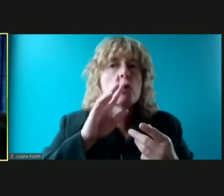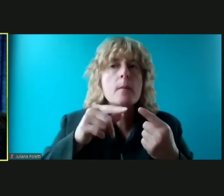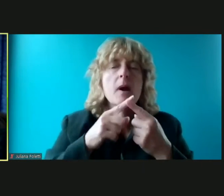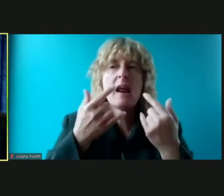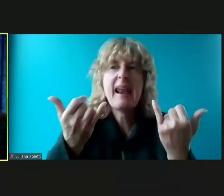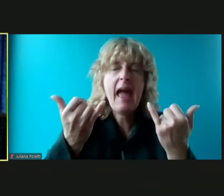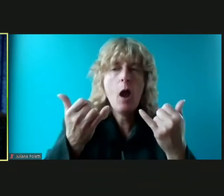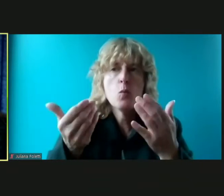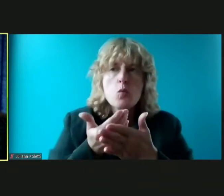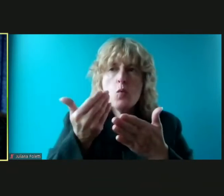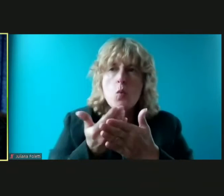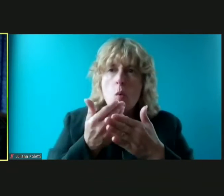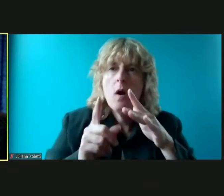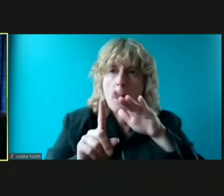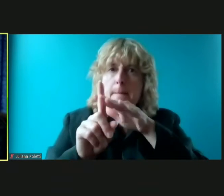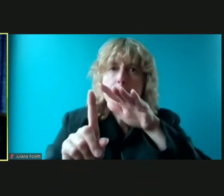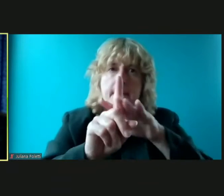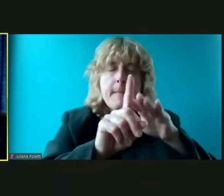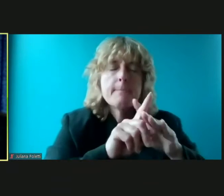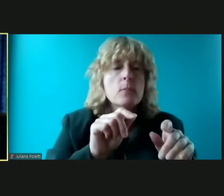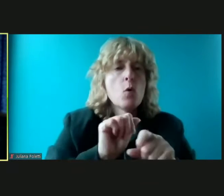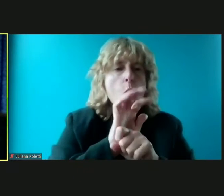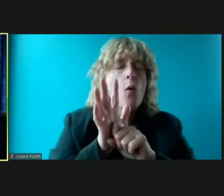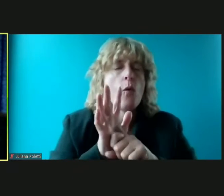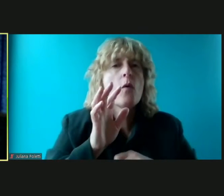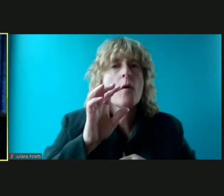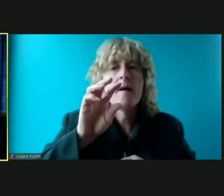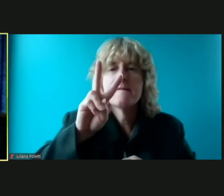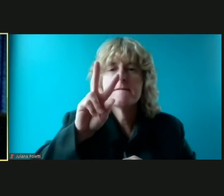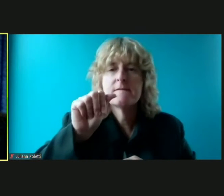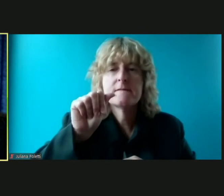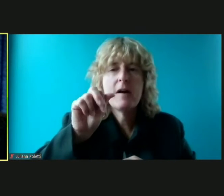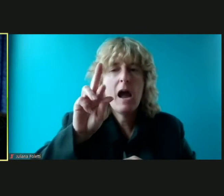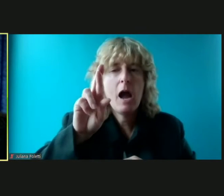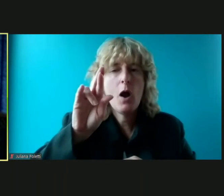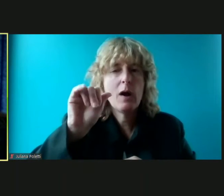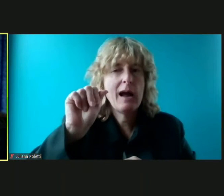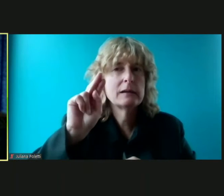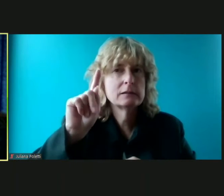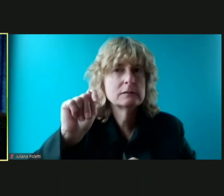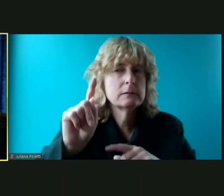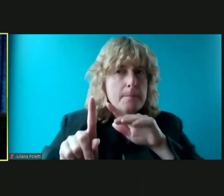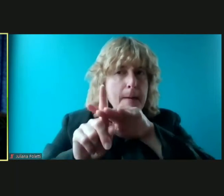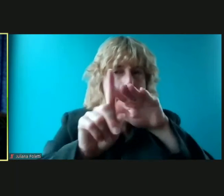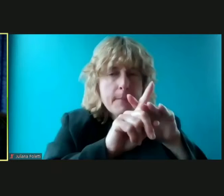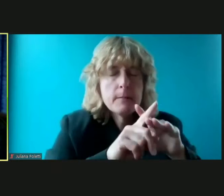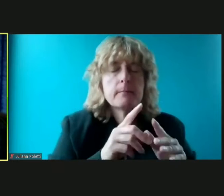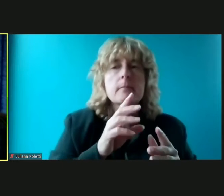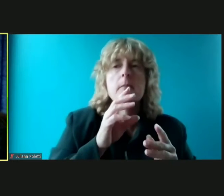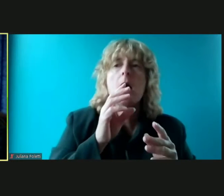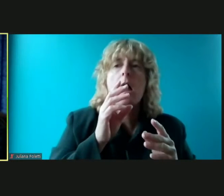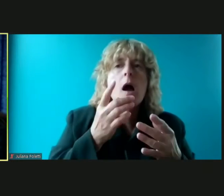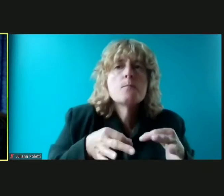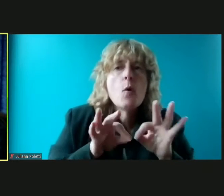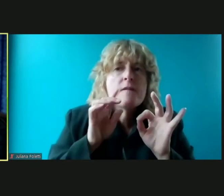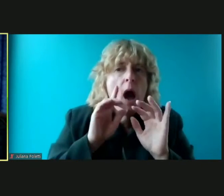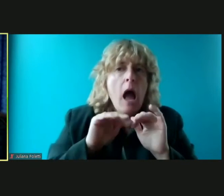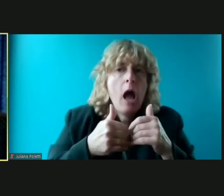vaccine and children's health and safety we have um uh